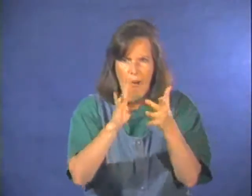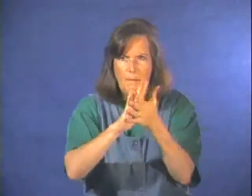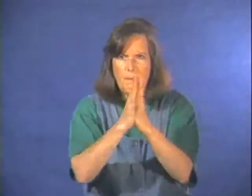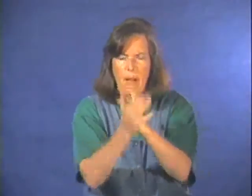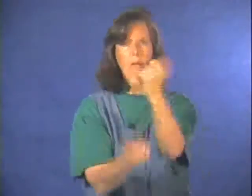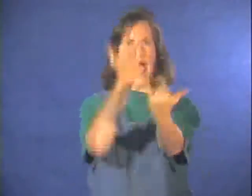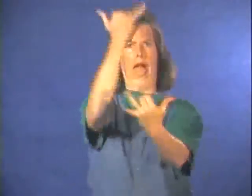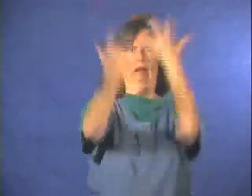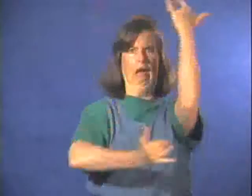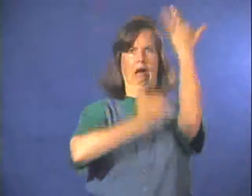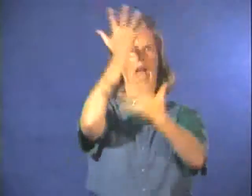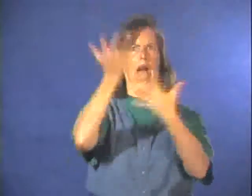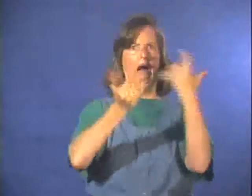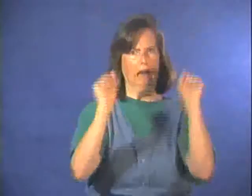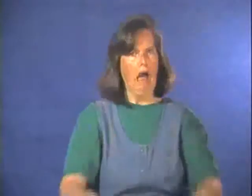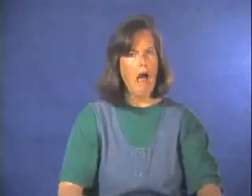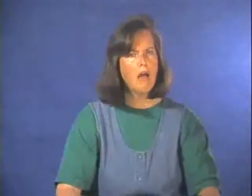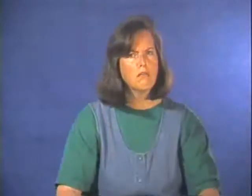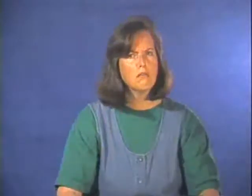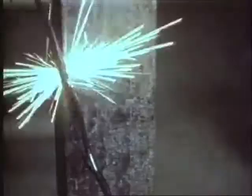has become a big fire.